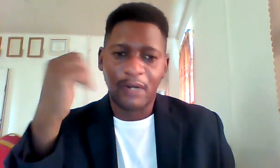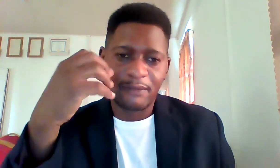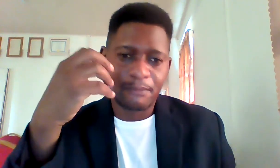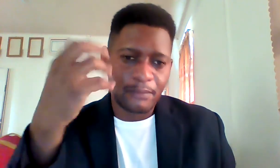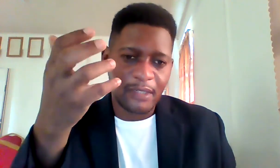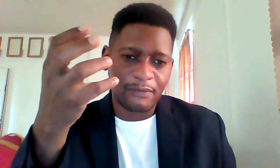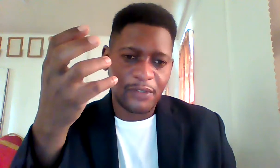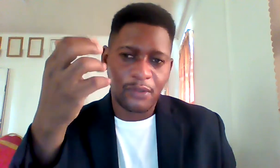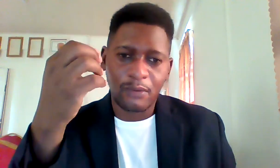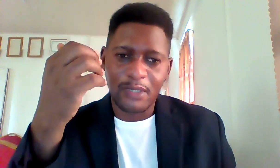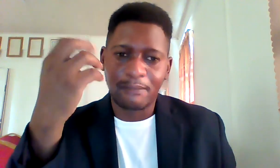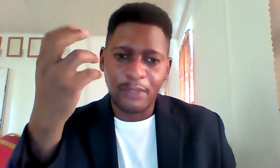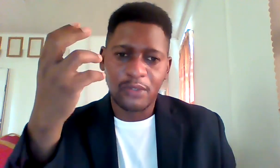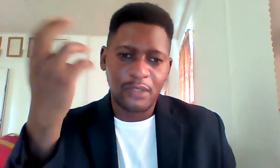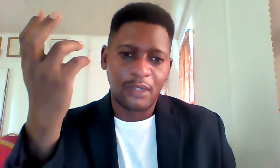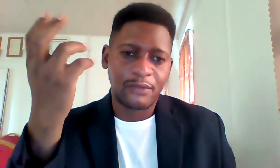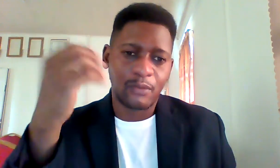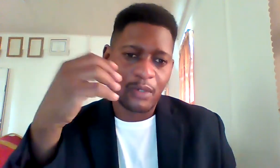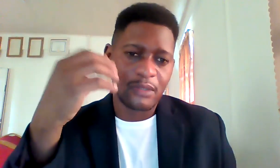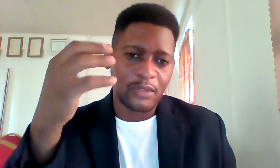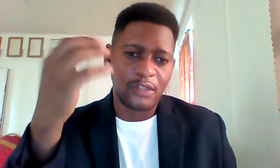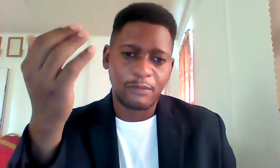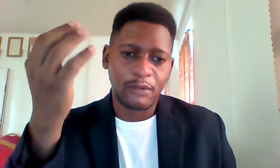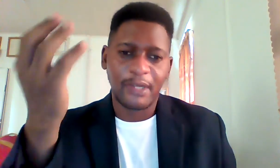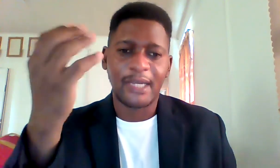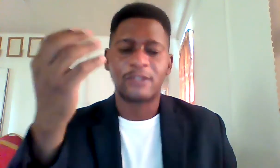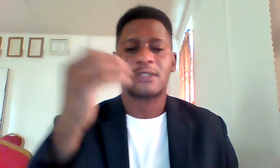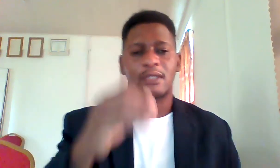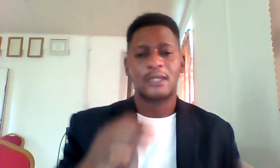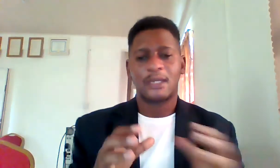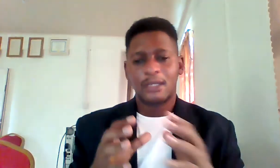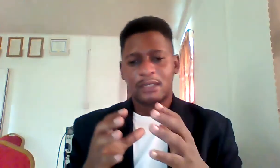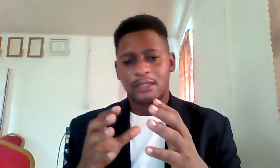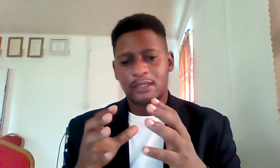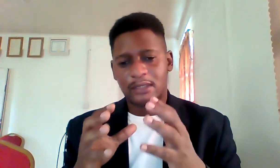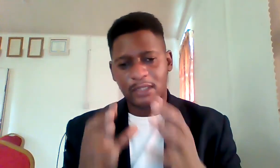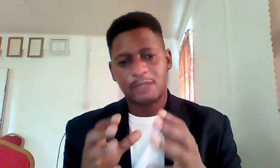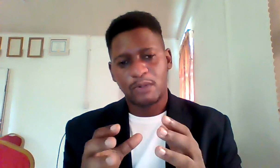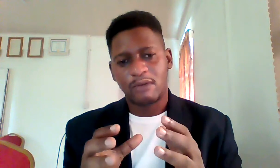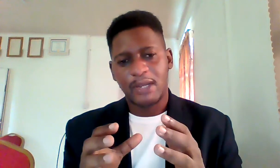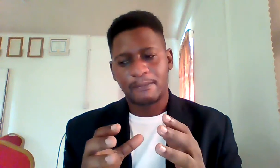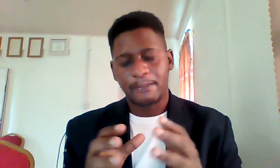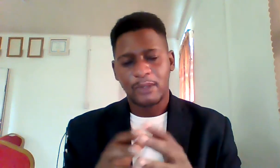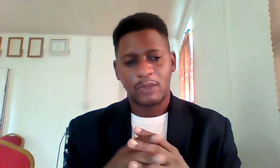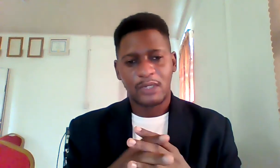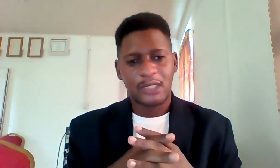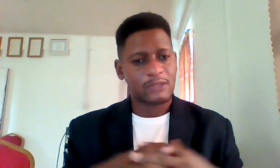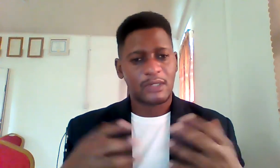private individual who is ambitious enough to want to achieve more financially this program will literally